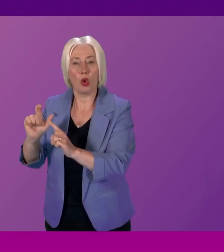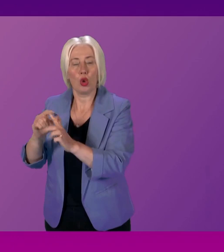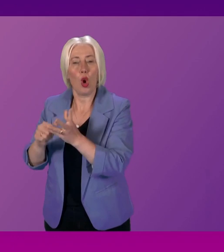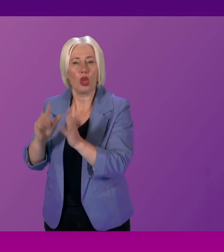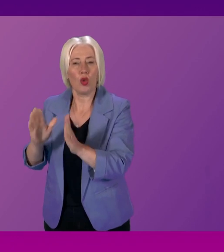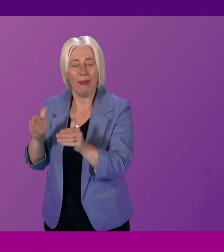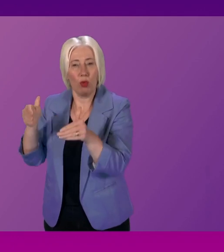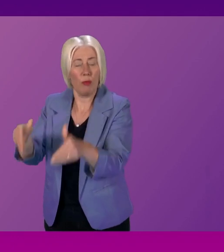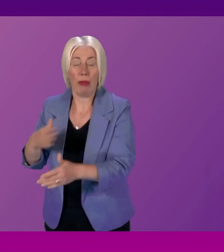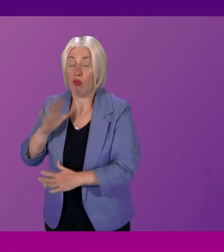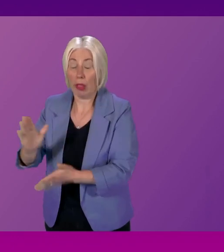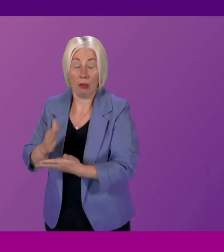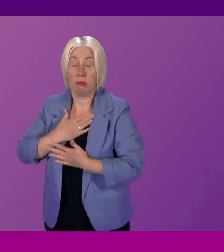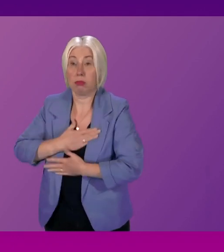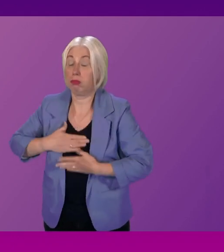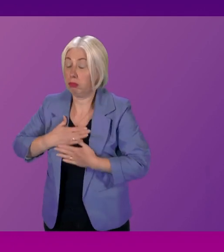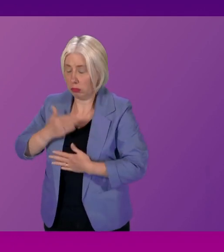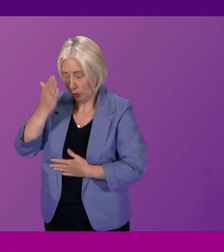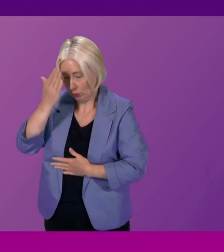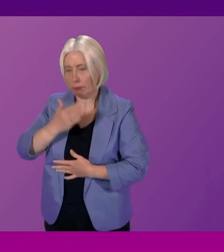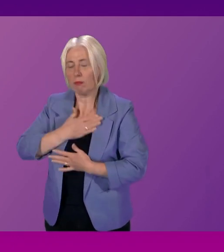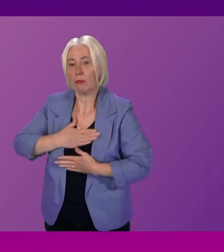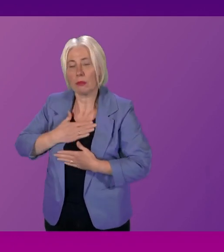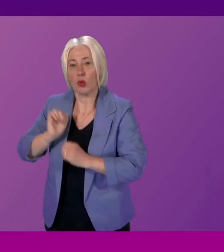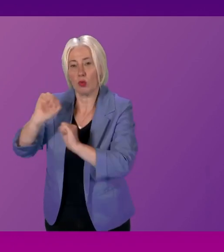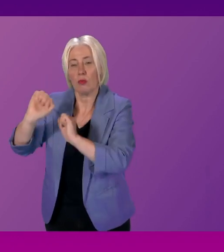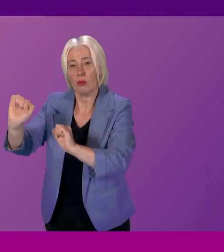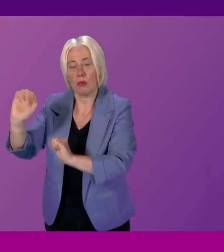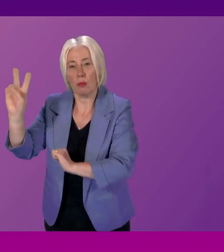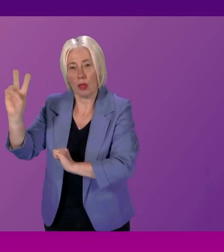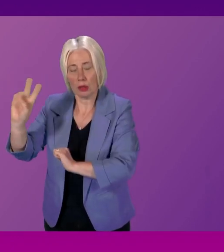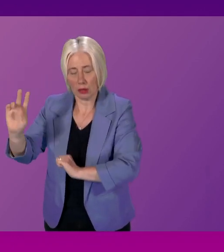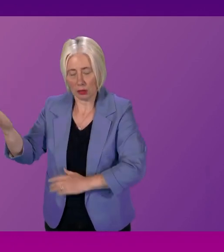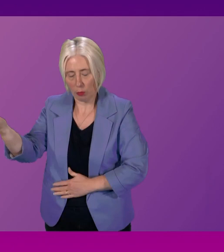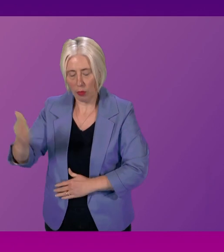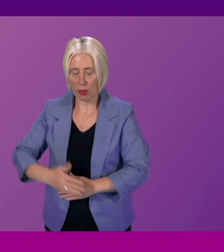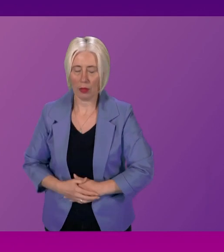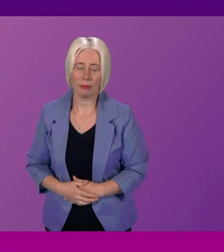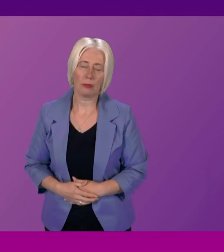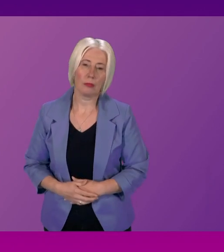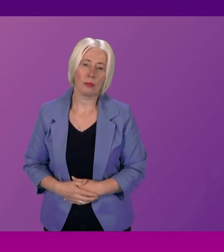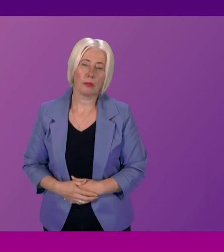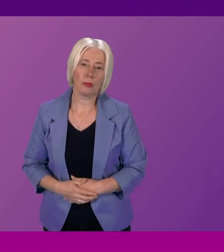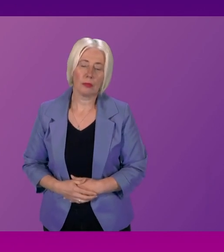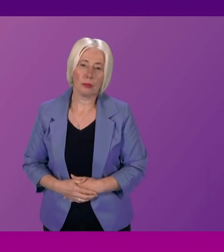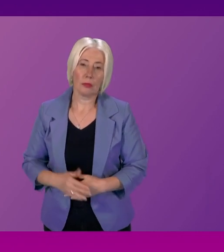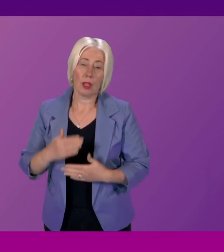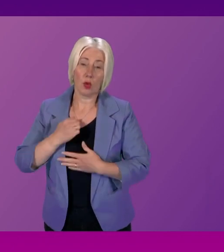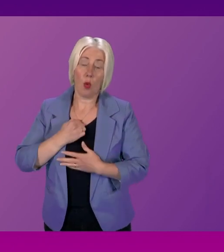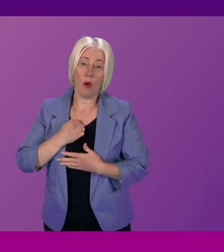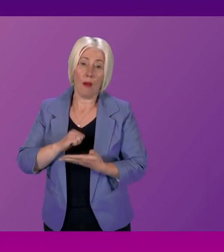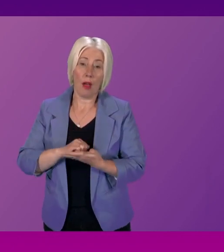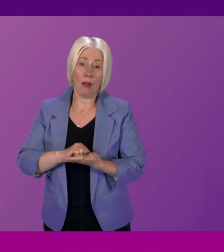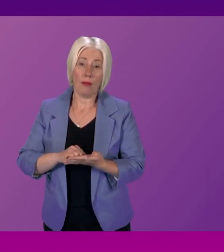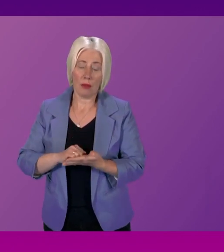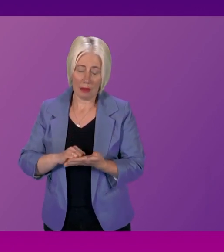extend the condolences and the sympathies of this government to Ian and Fiona. I will, forgive me for your